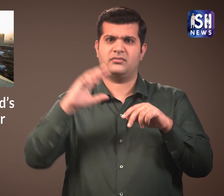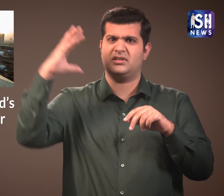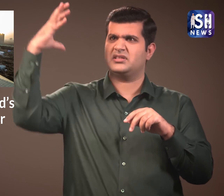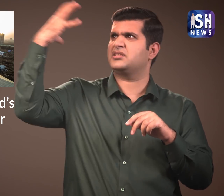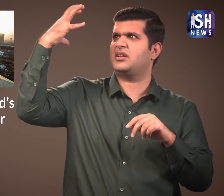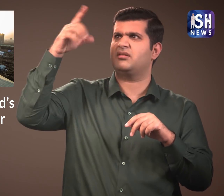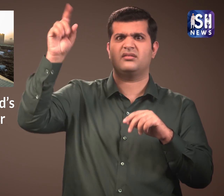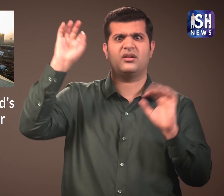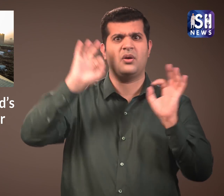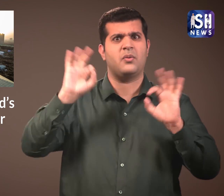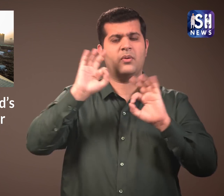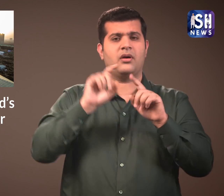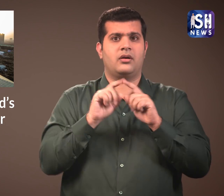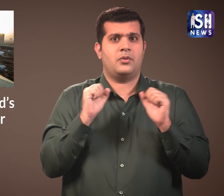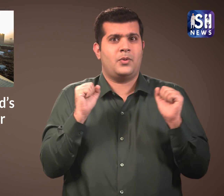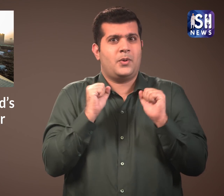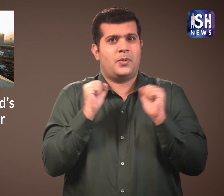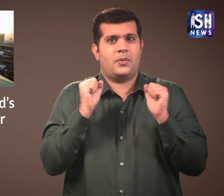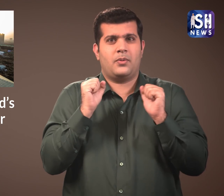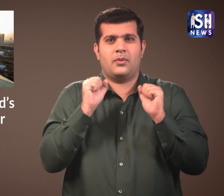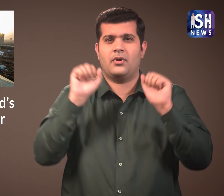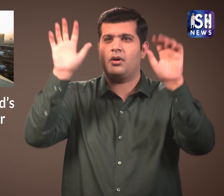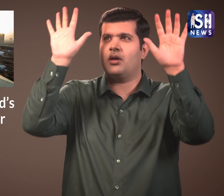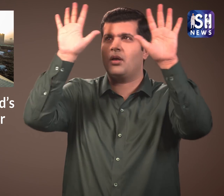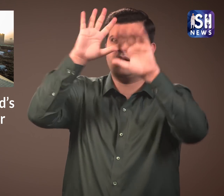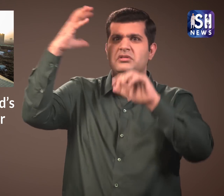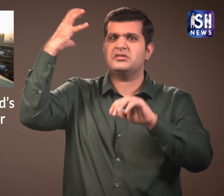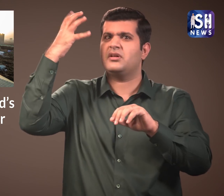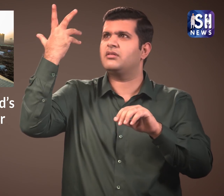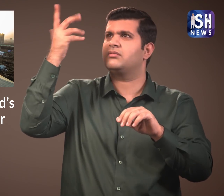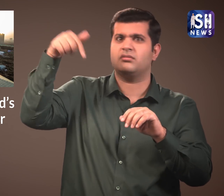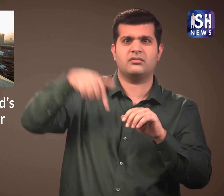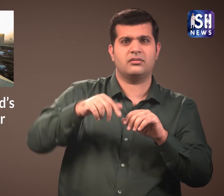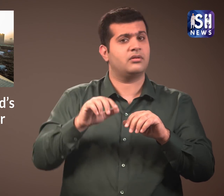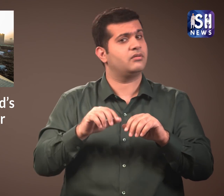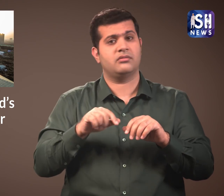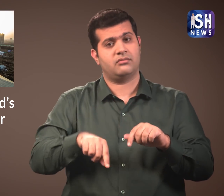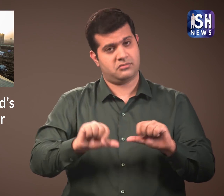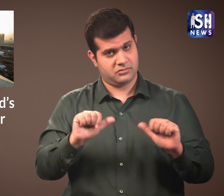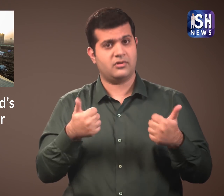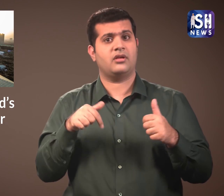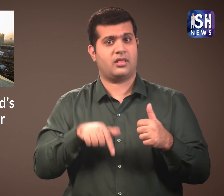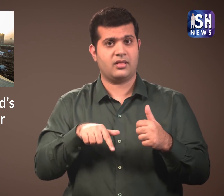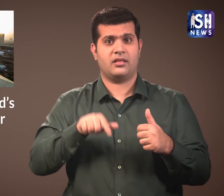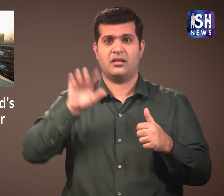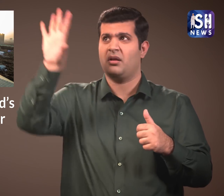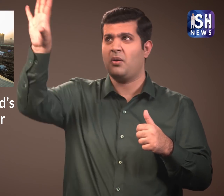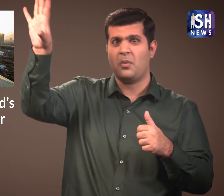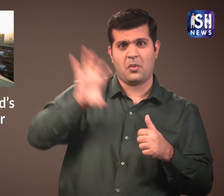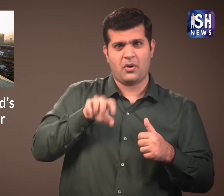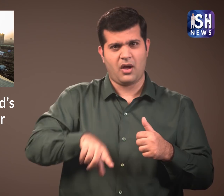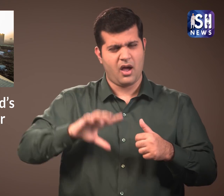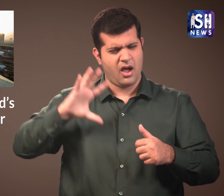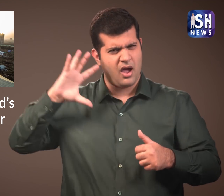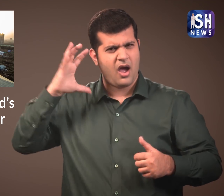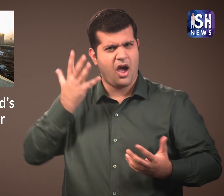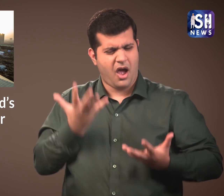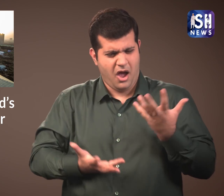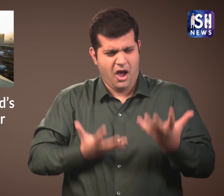What happens if the sun is not as strong during the winters? The air purifier will still work. It will